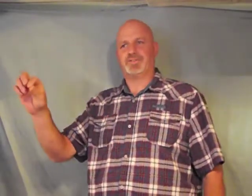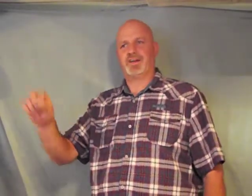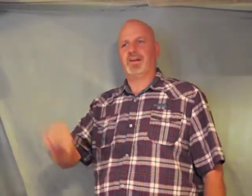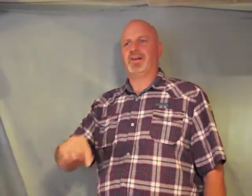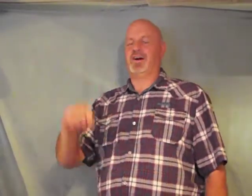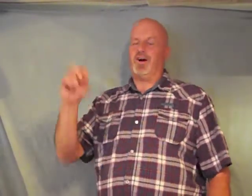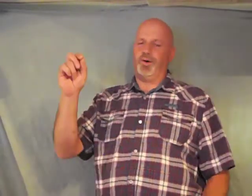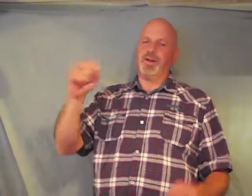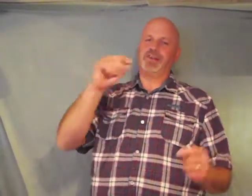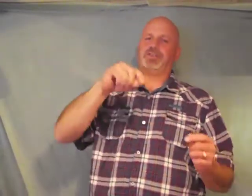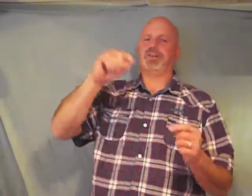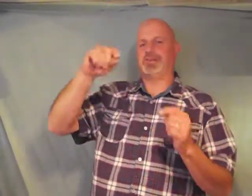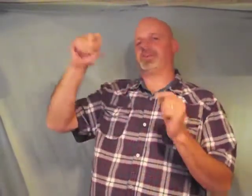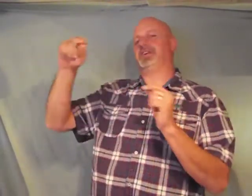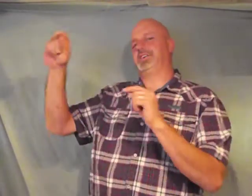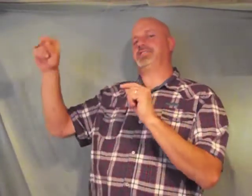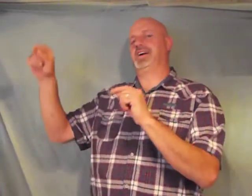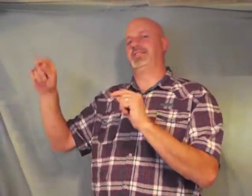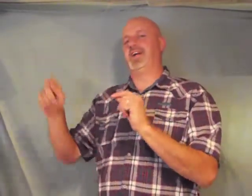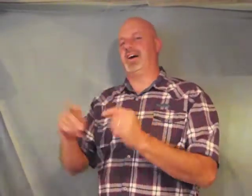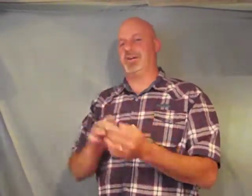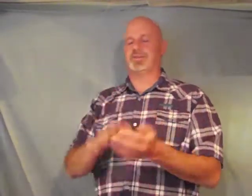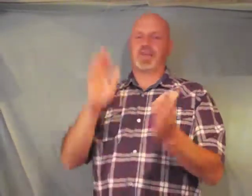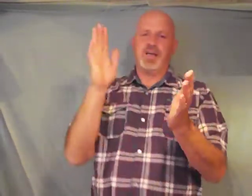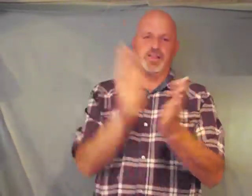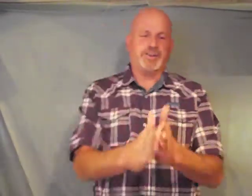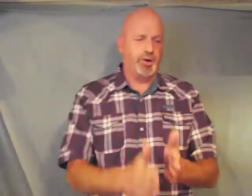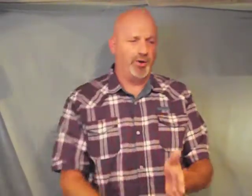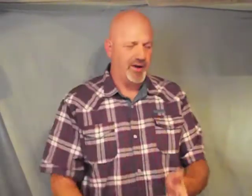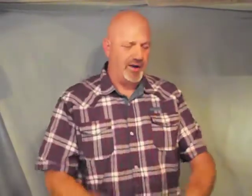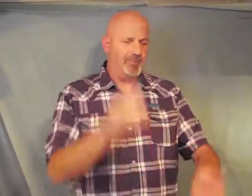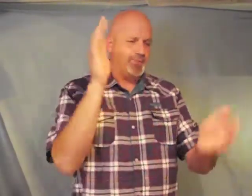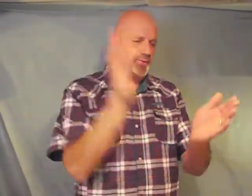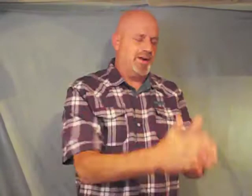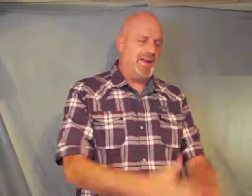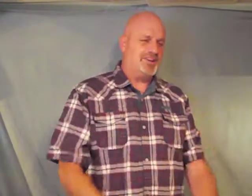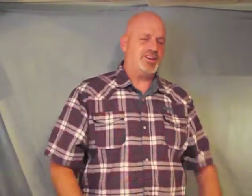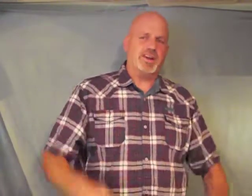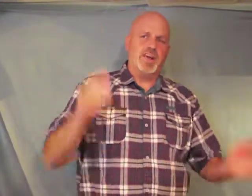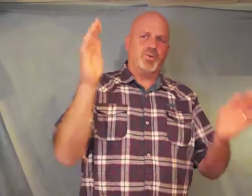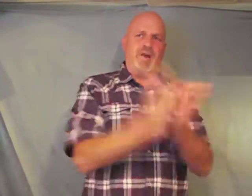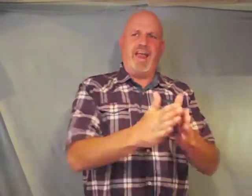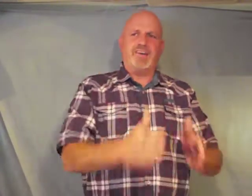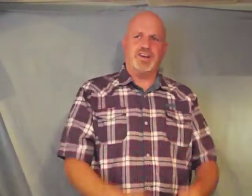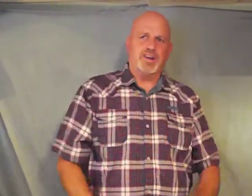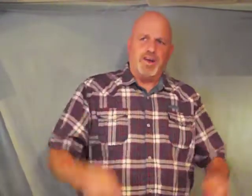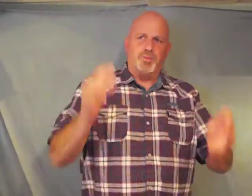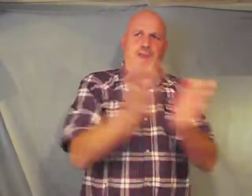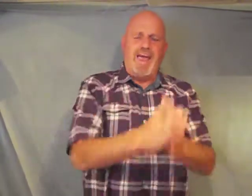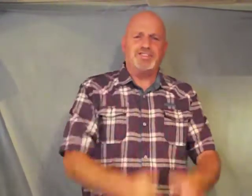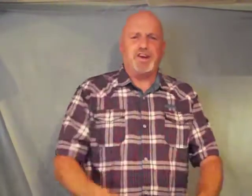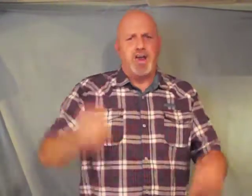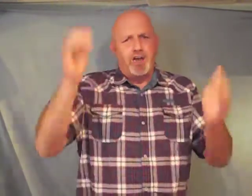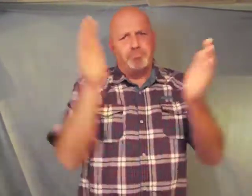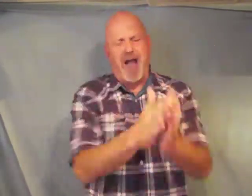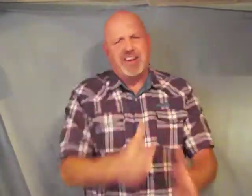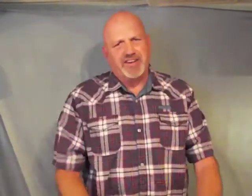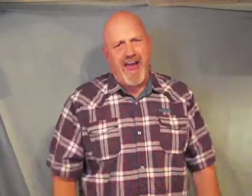holding to the tradition of the elders the Torah religion religion religion break down